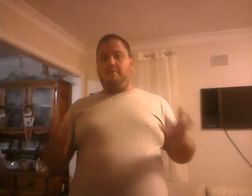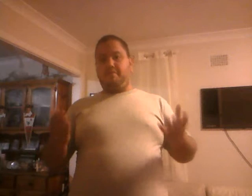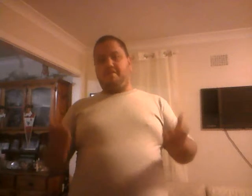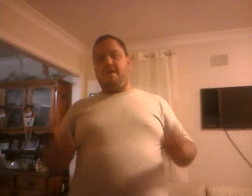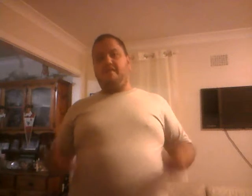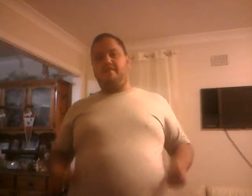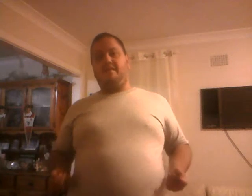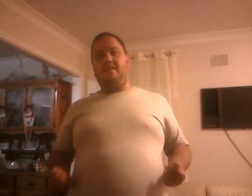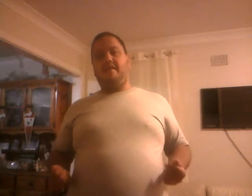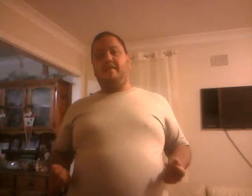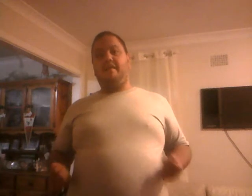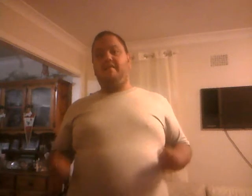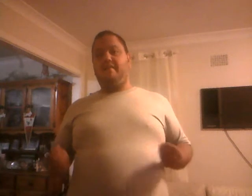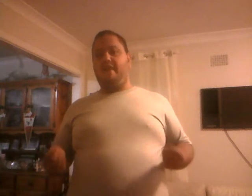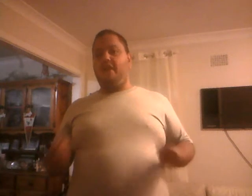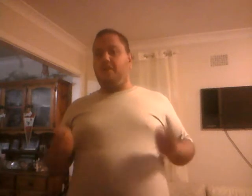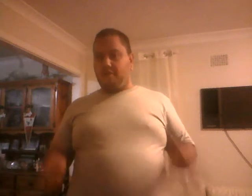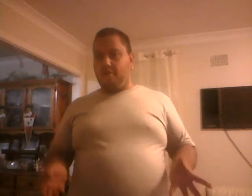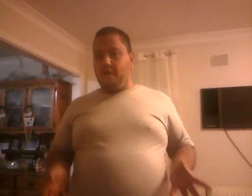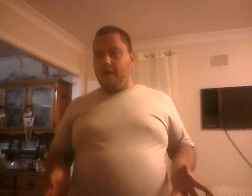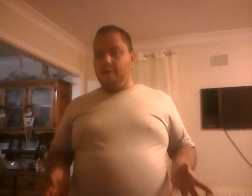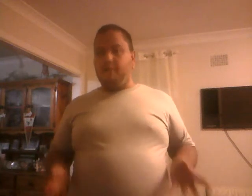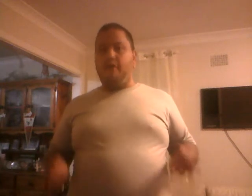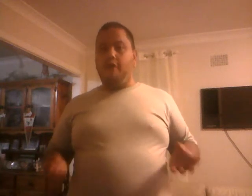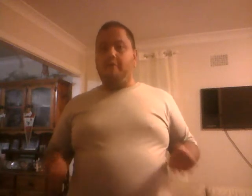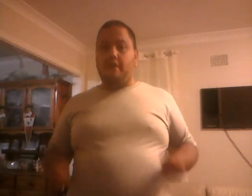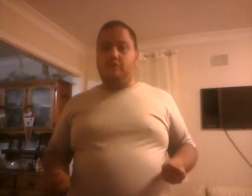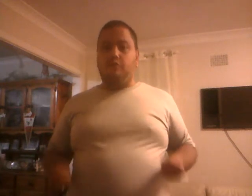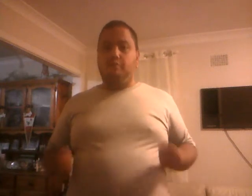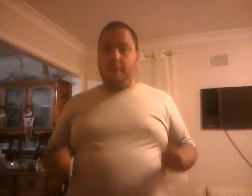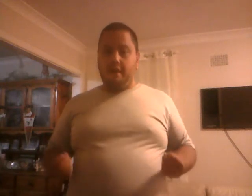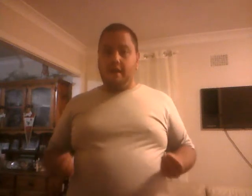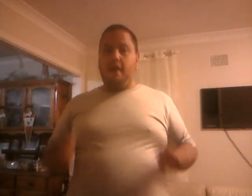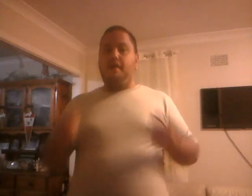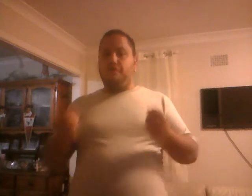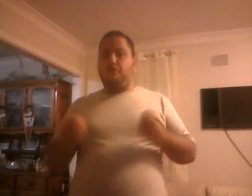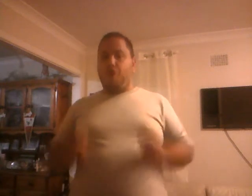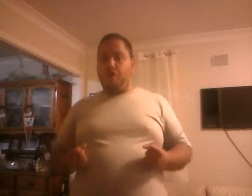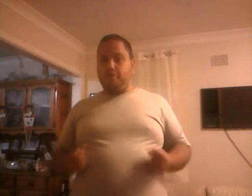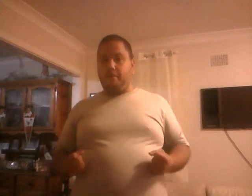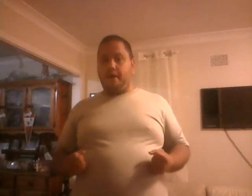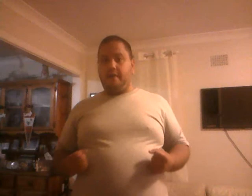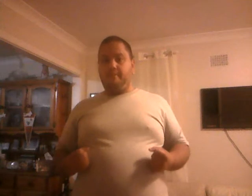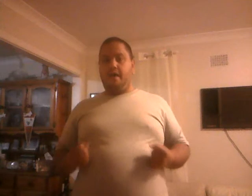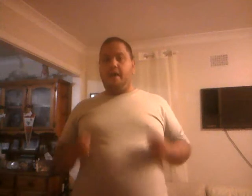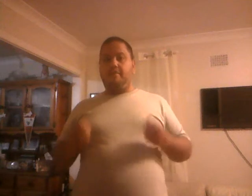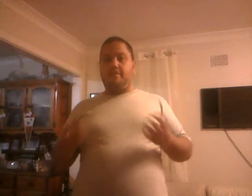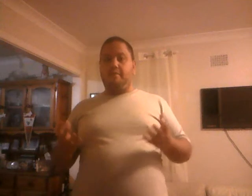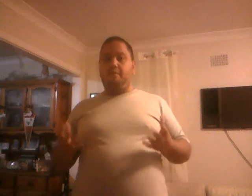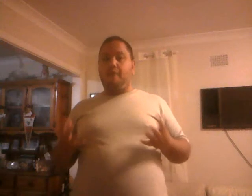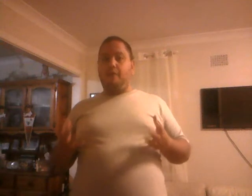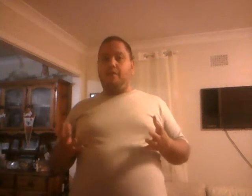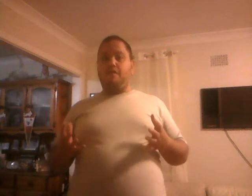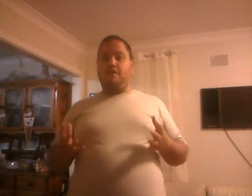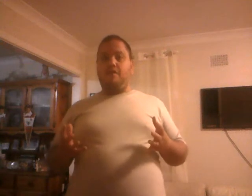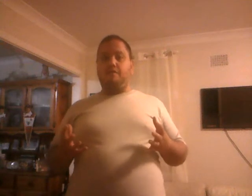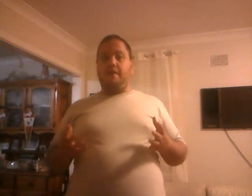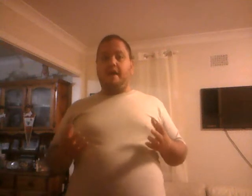Besides, a, quite a number of homosexual men, do cosplay. And some of them may want to cosplay